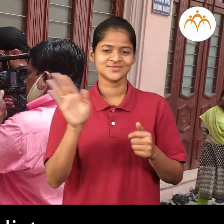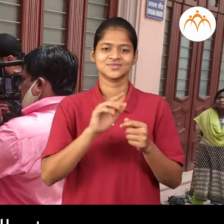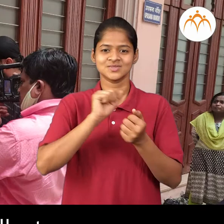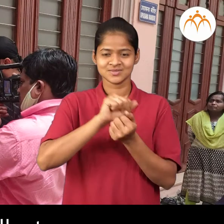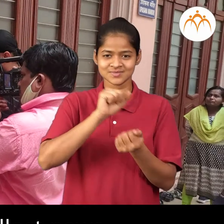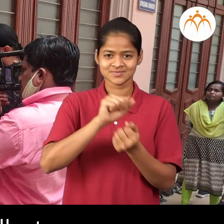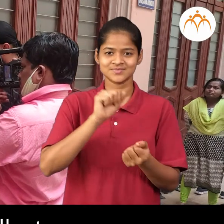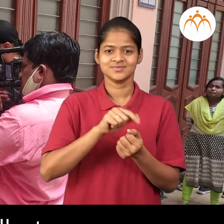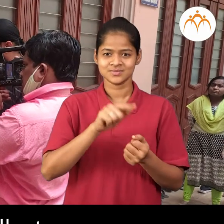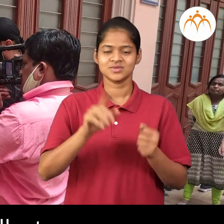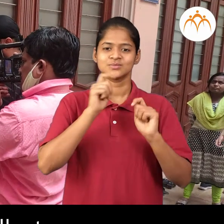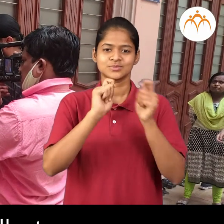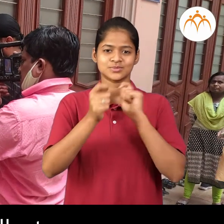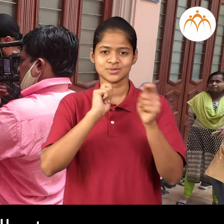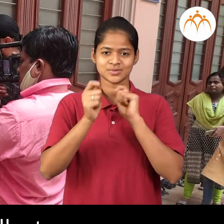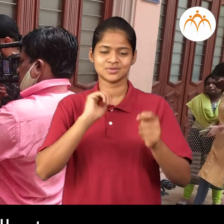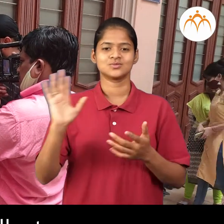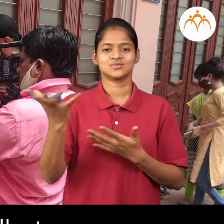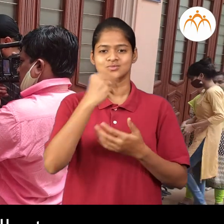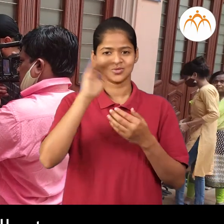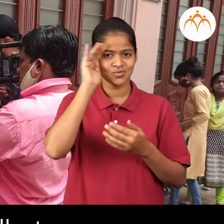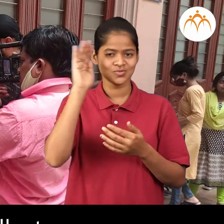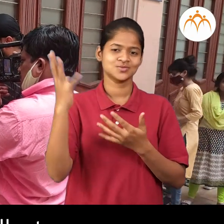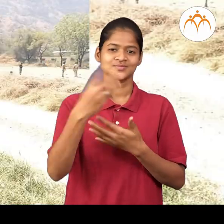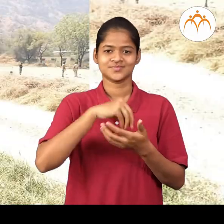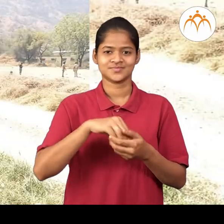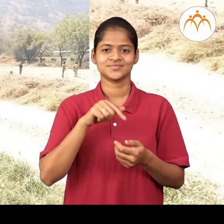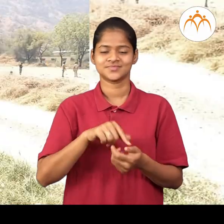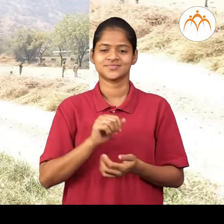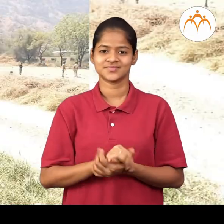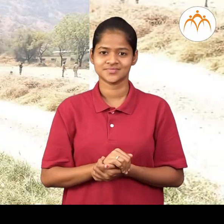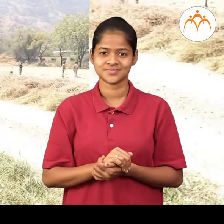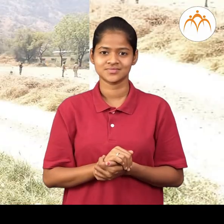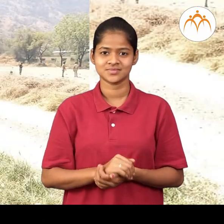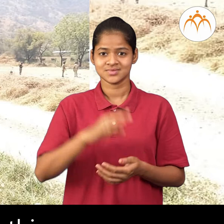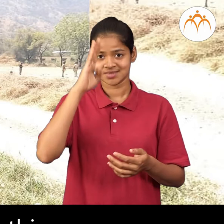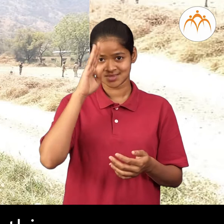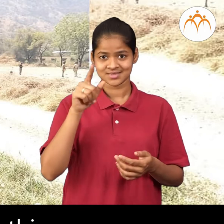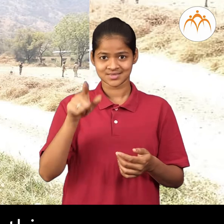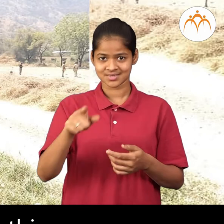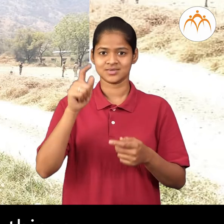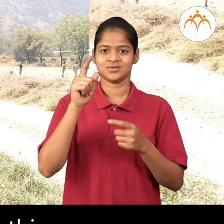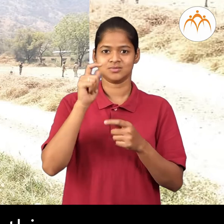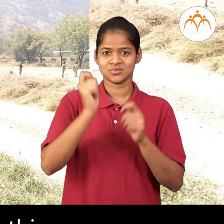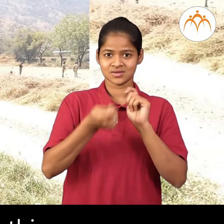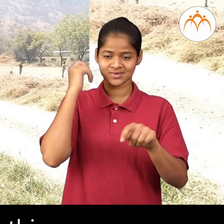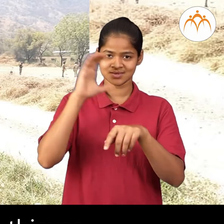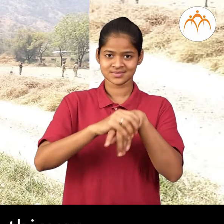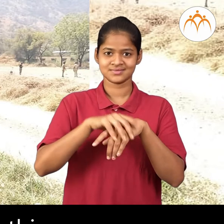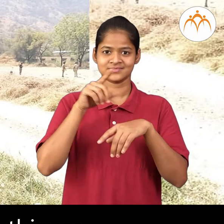journalists collect news. Police, police catch thieves.